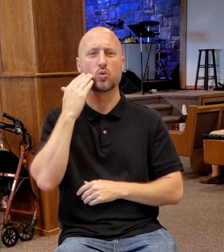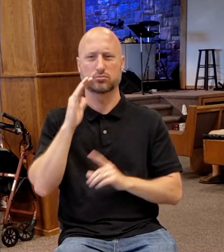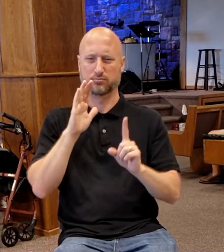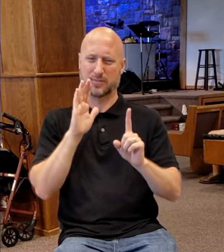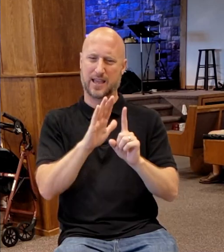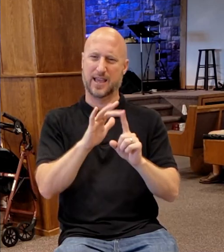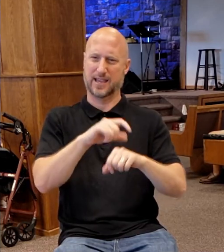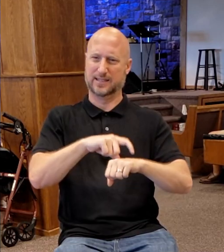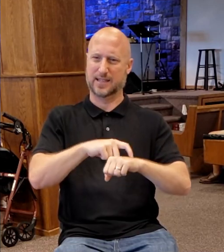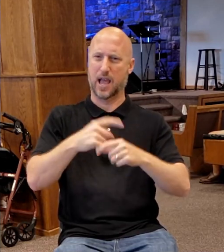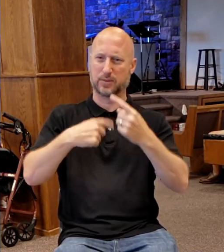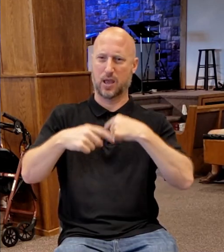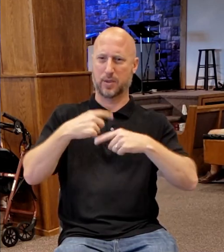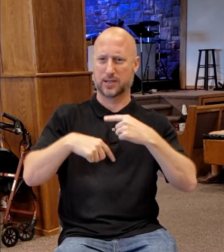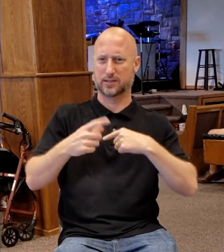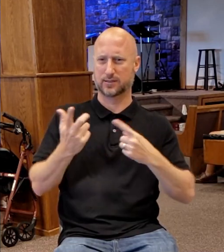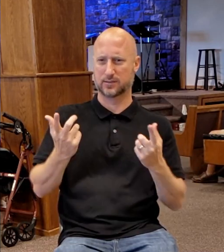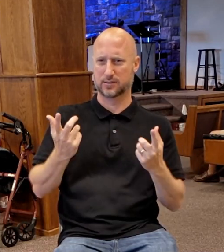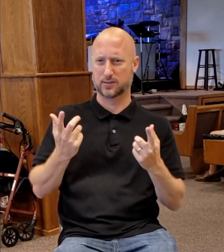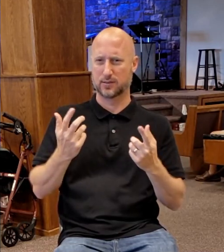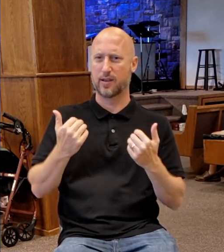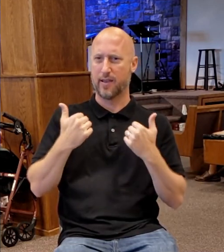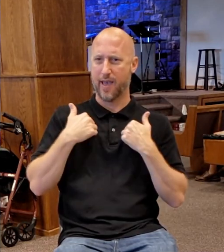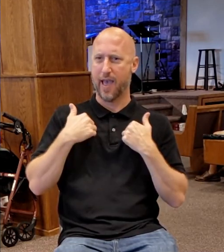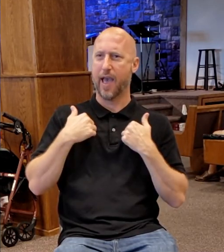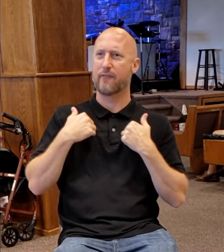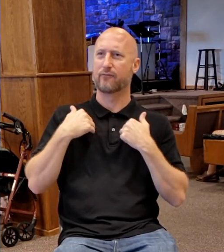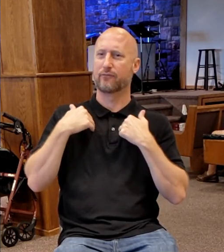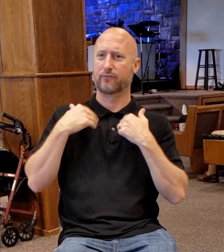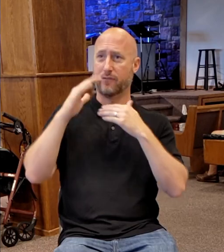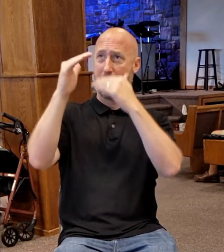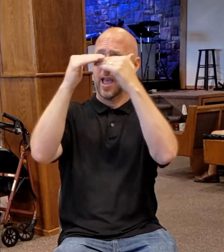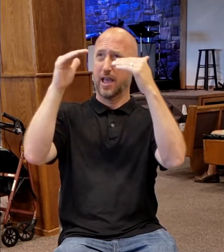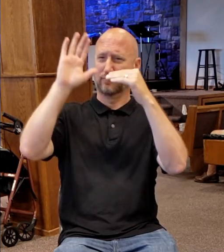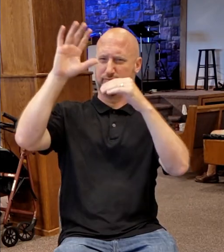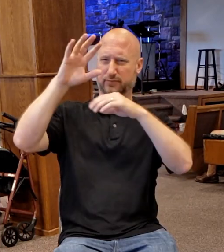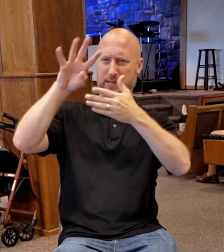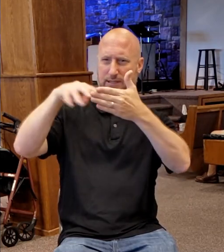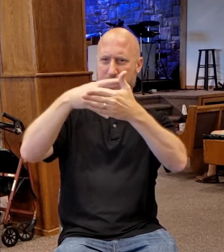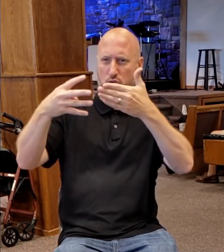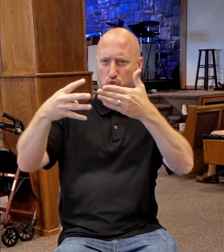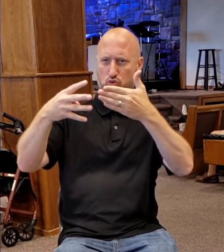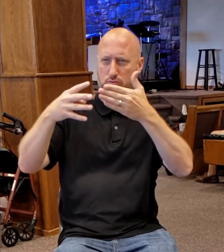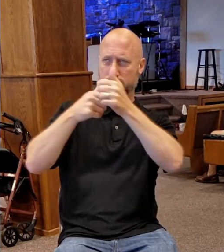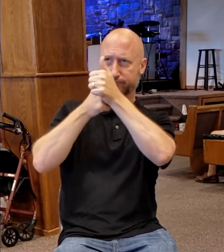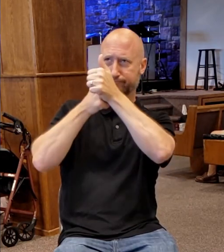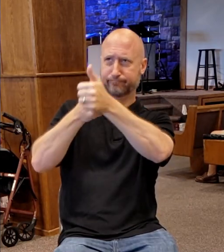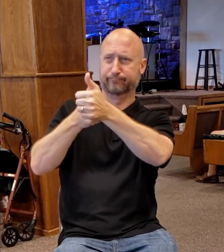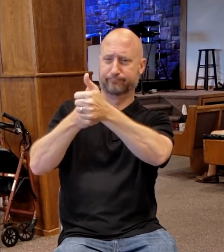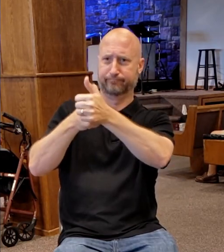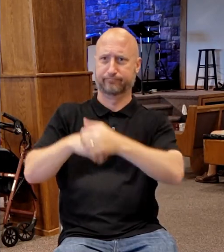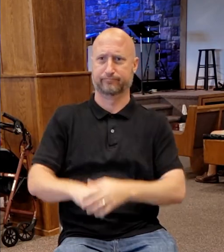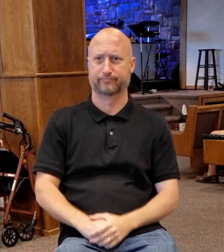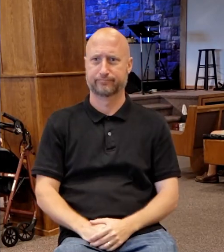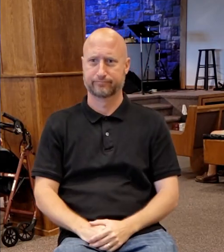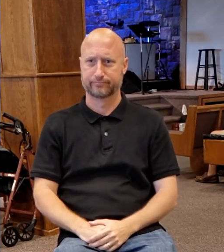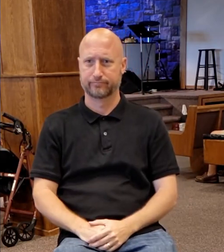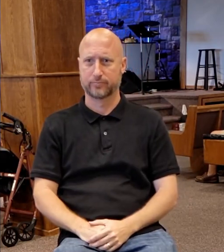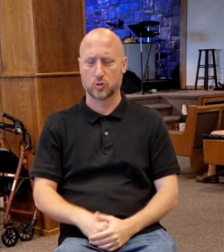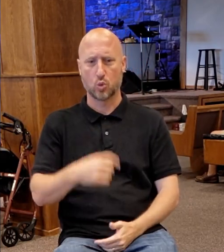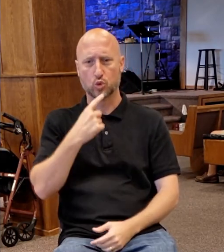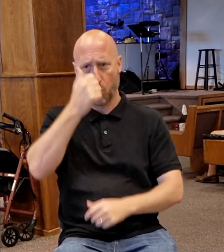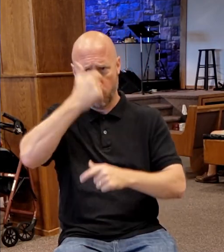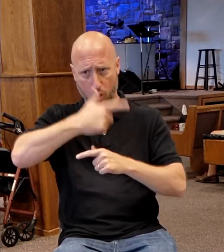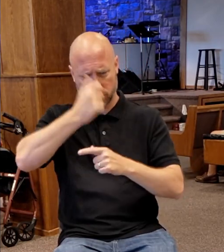and things are working the way they should work. And he says to them, you go up. Go on up.